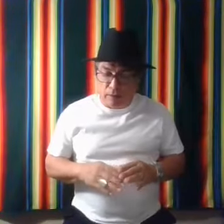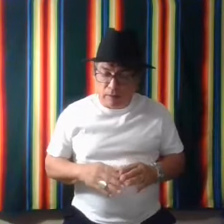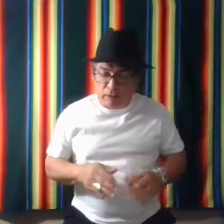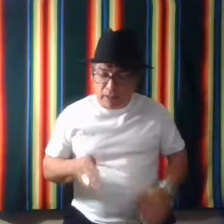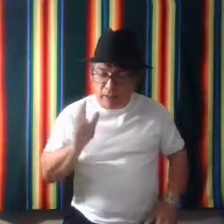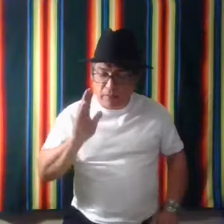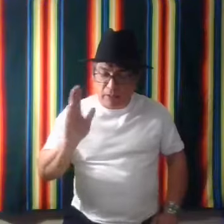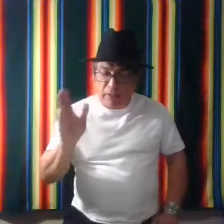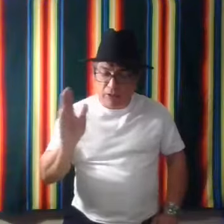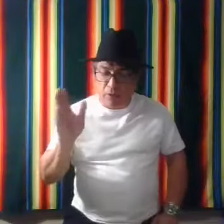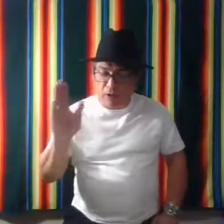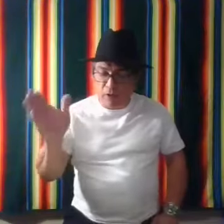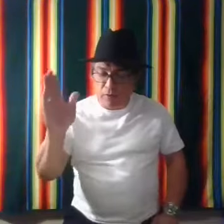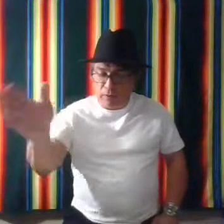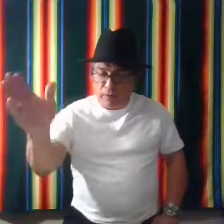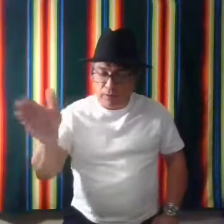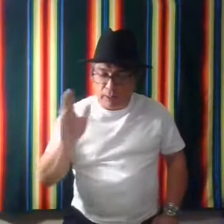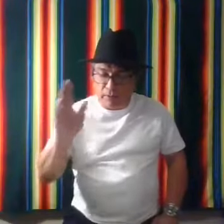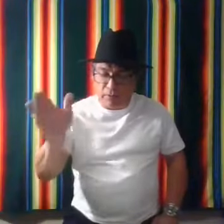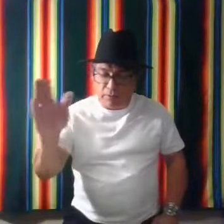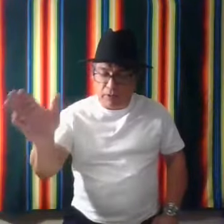to give. did this a while ago. It's that. It's three.